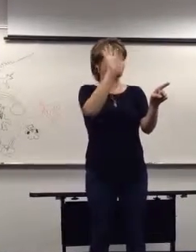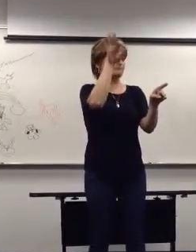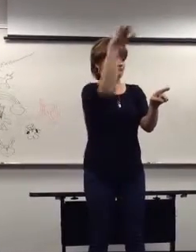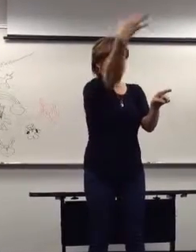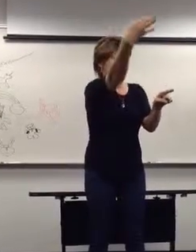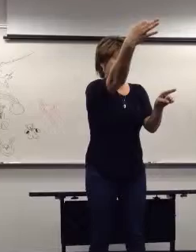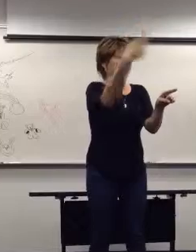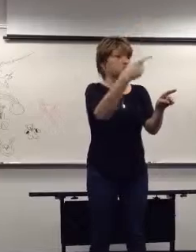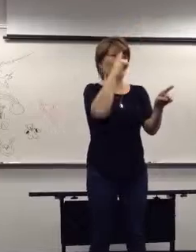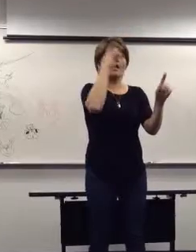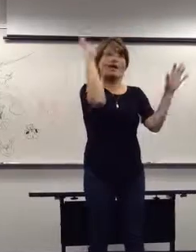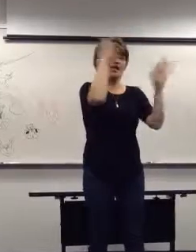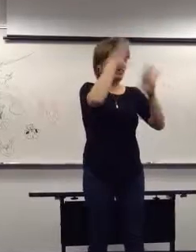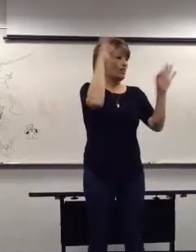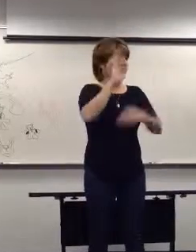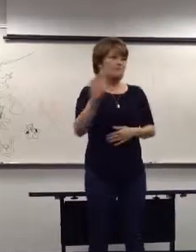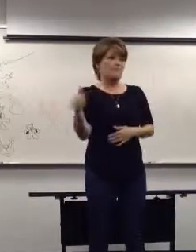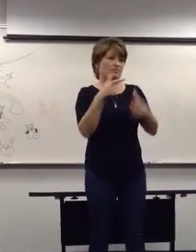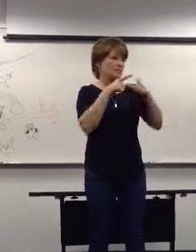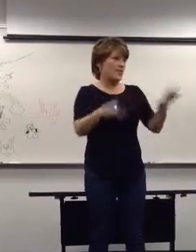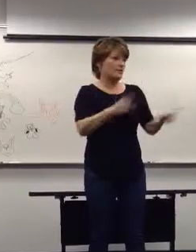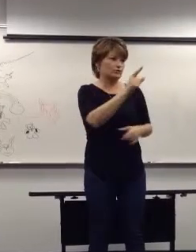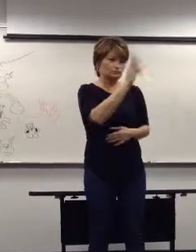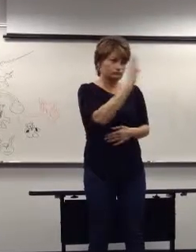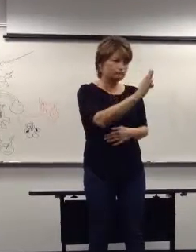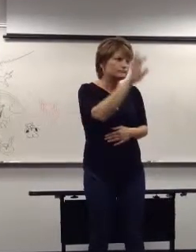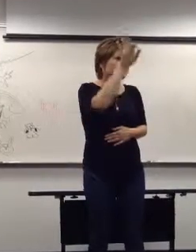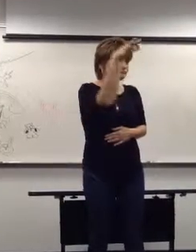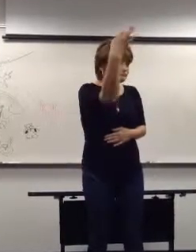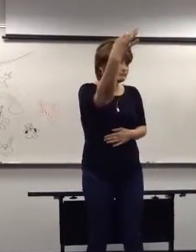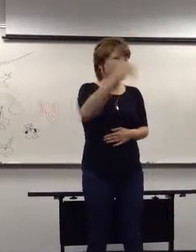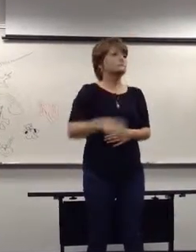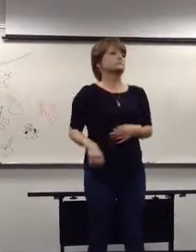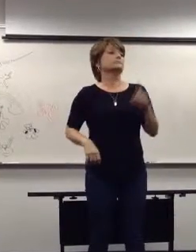So, say that you were speaking and that you were French, and you only knew French.